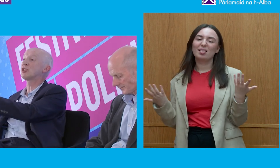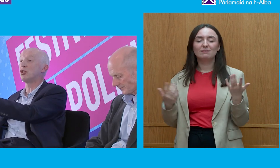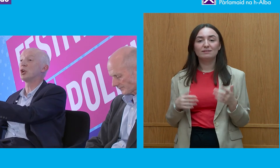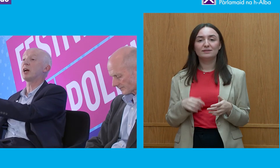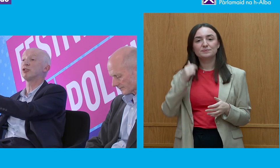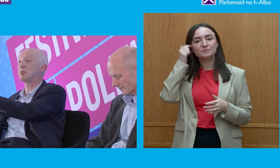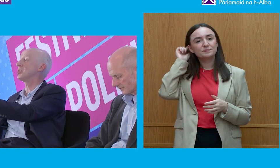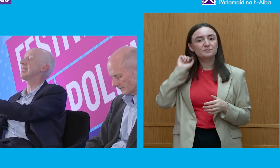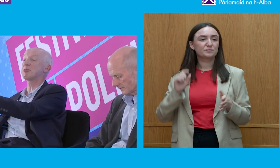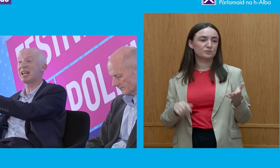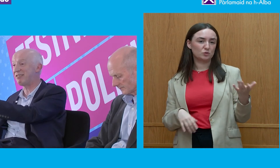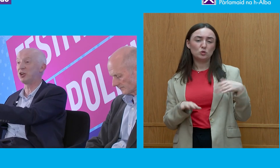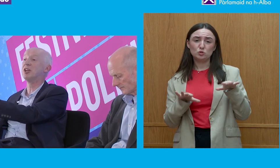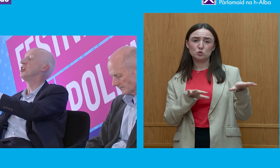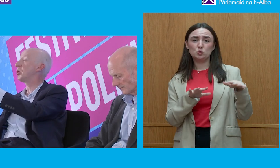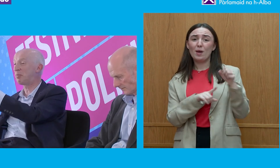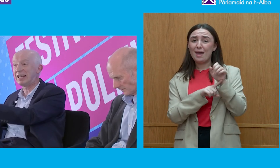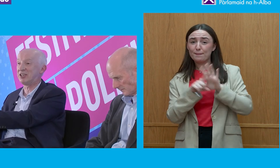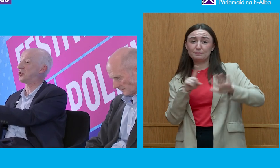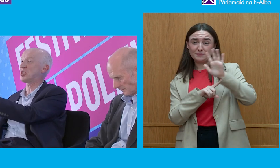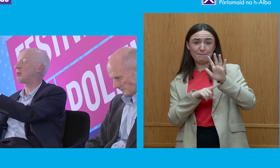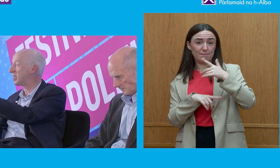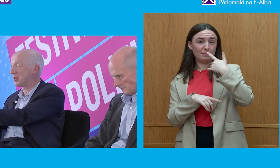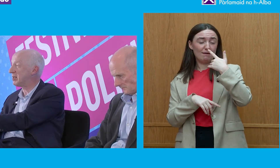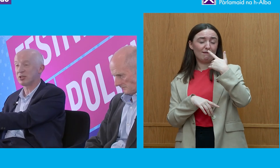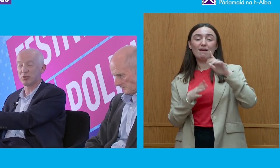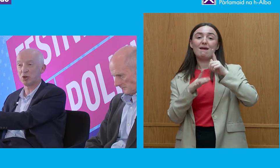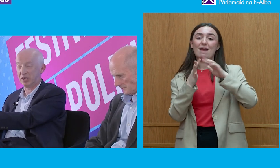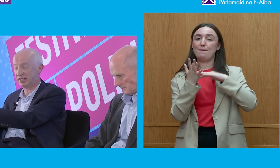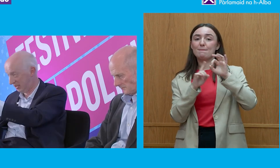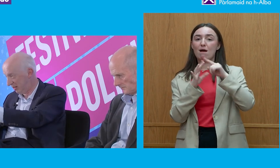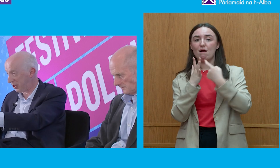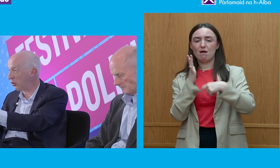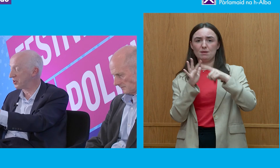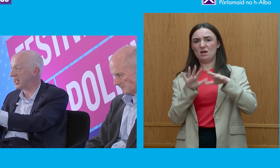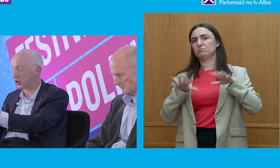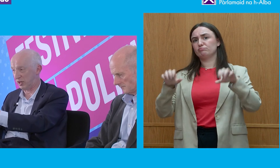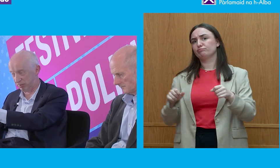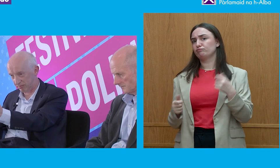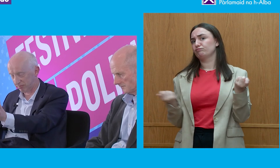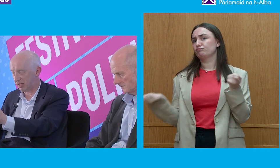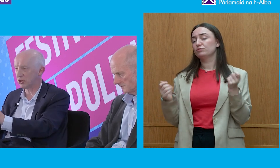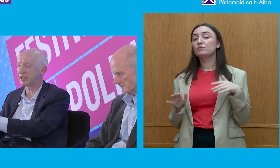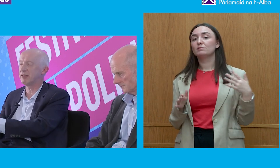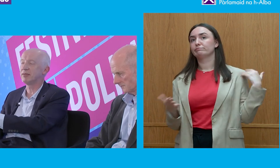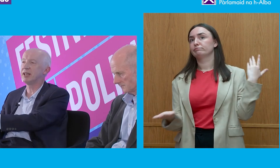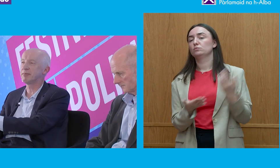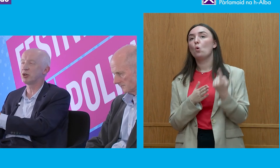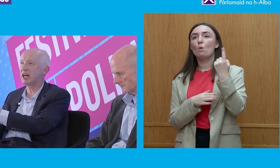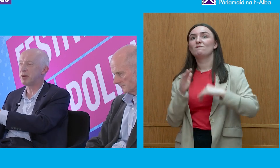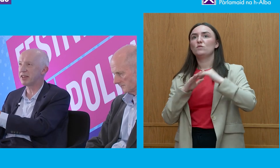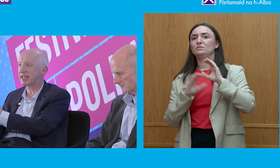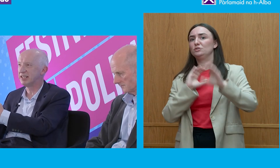course, is a little corner where corruption is allowed to carry on completely untouched by what's happening in the metropolis for the whole of the century. But I'm not going to get